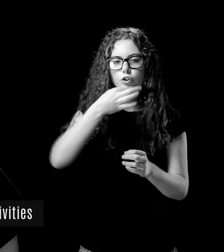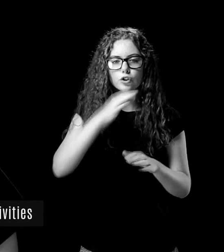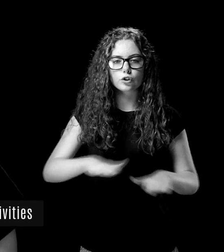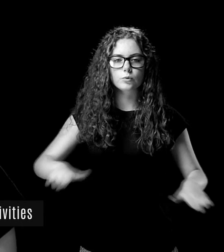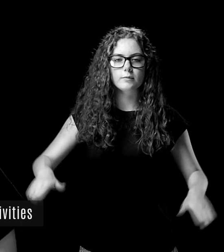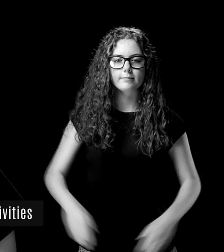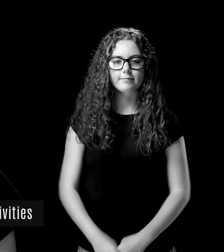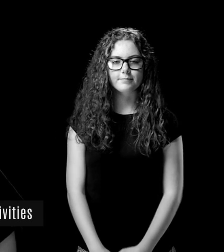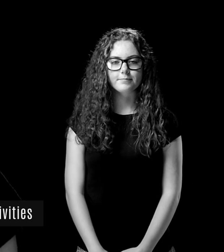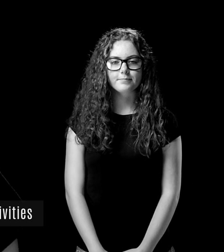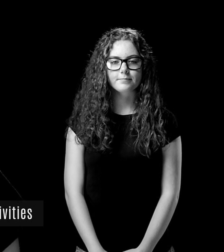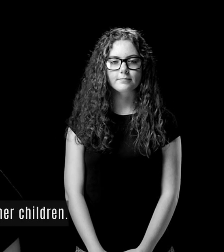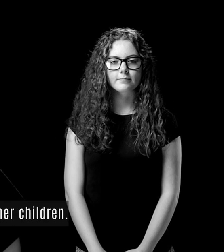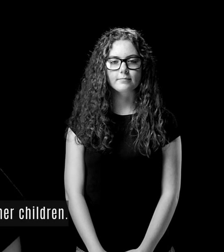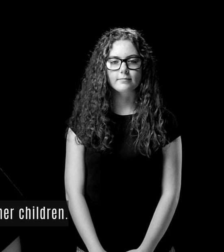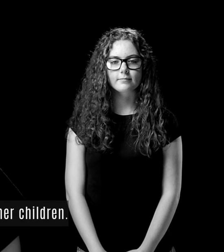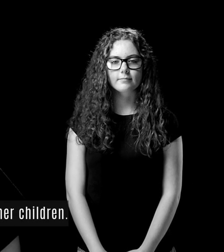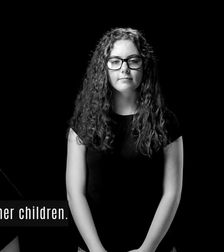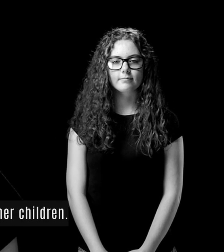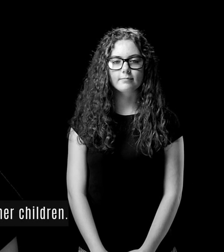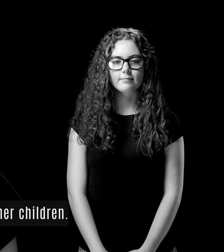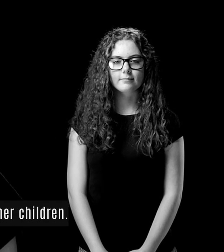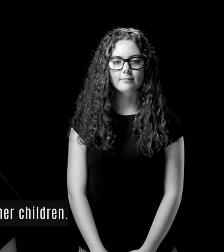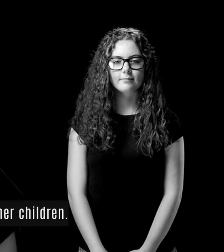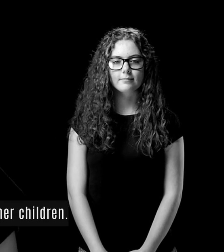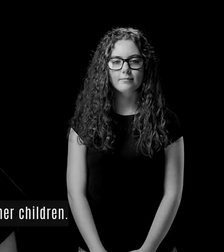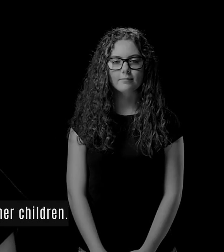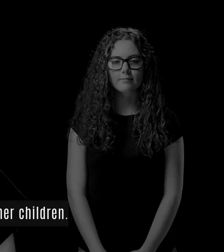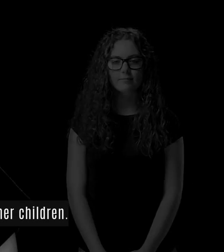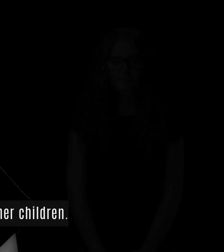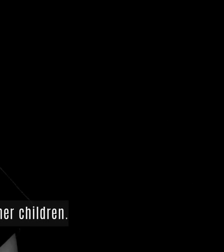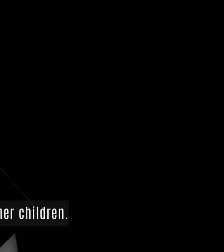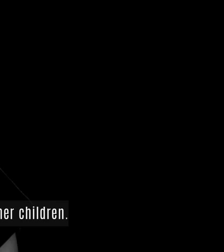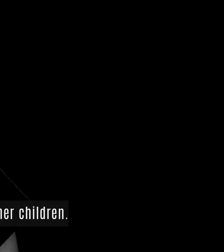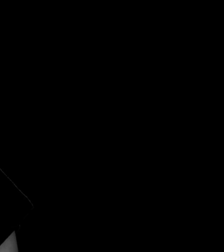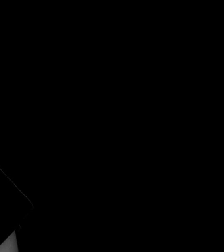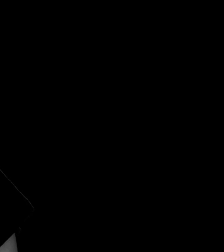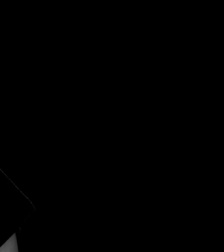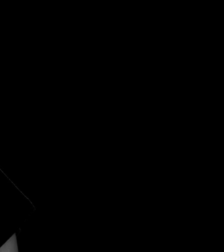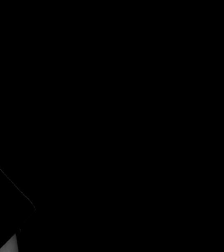sporting activities in the same way as other children.